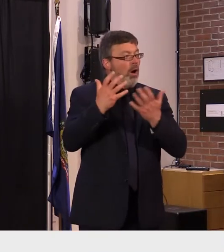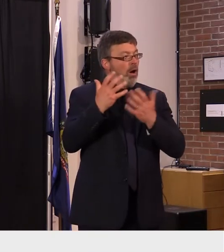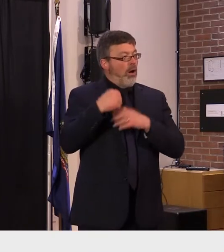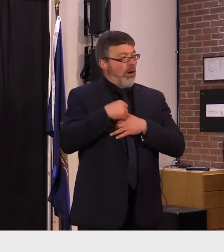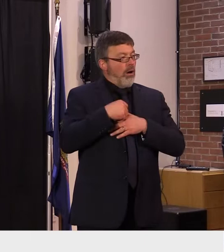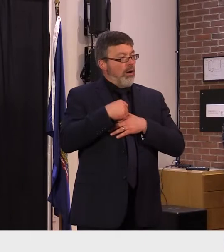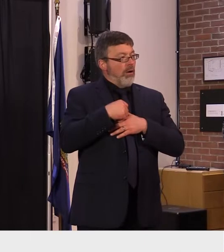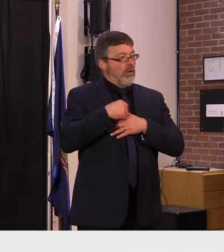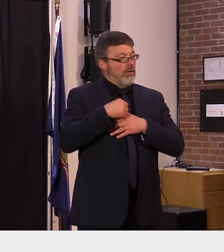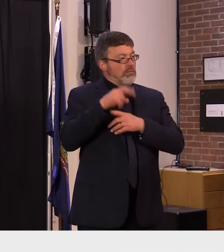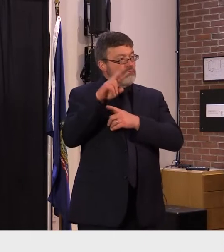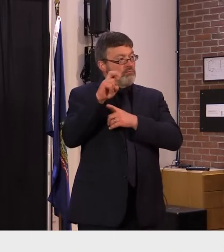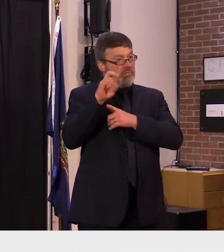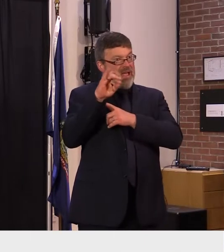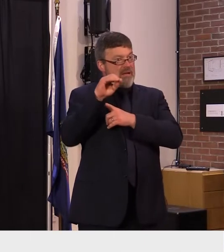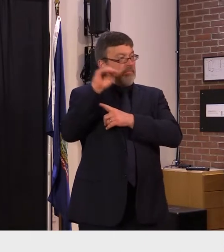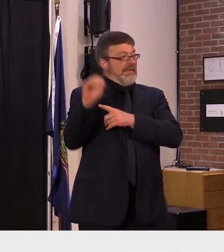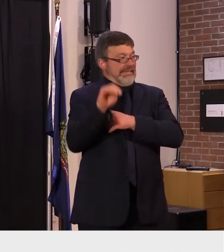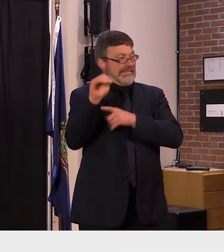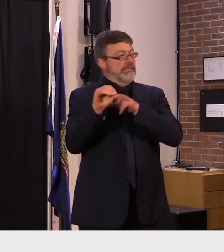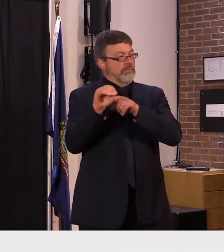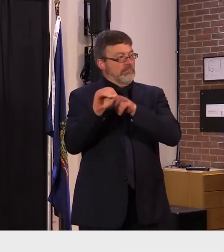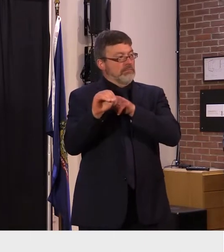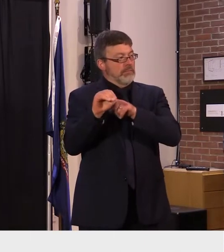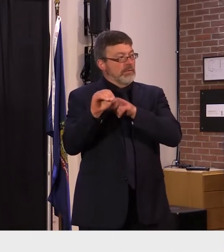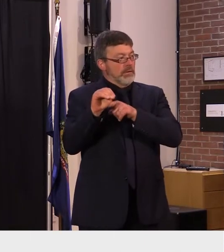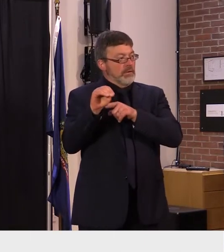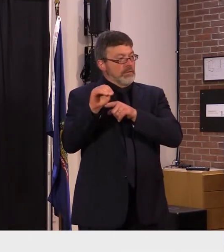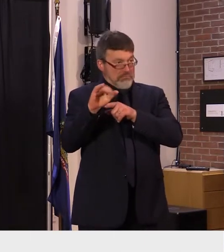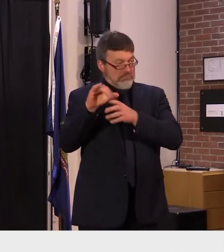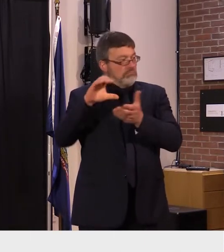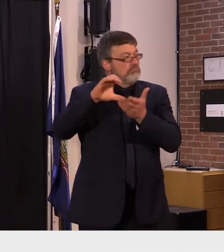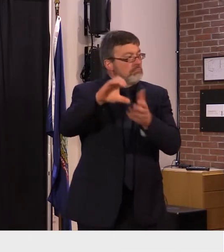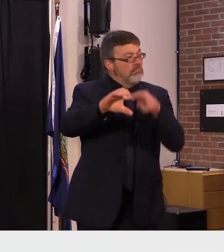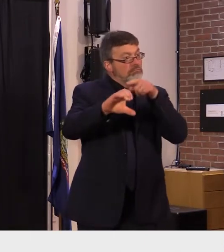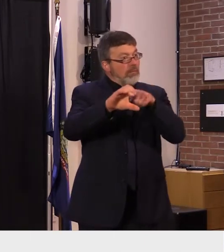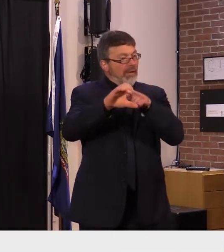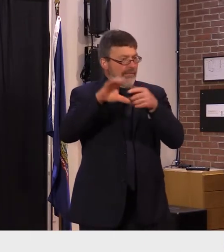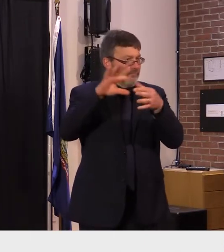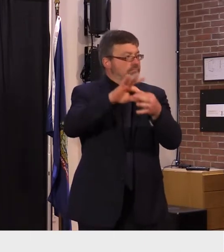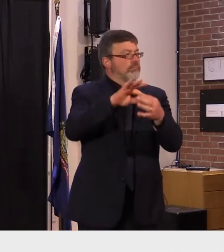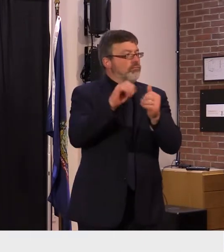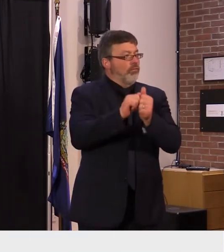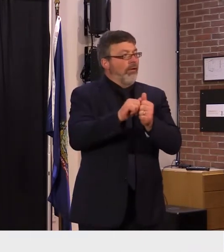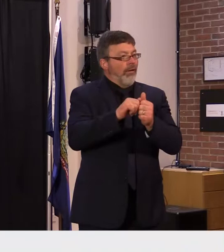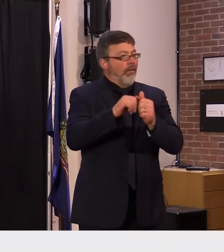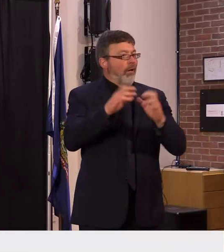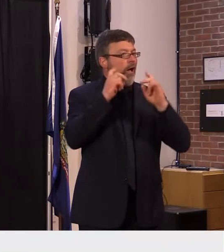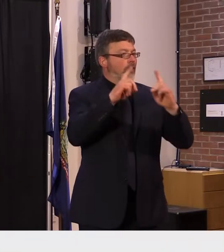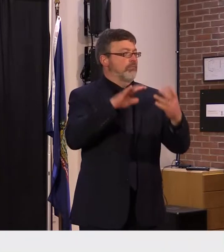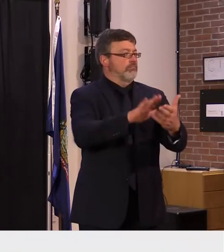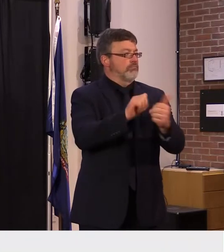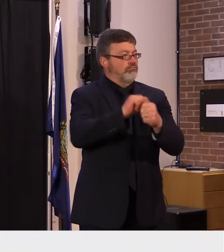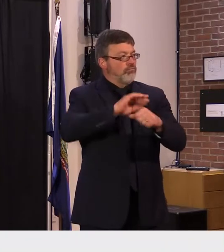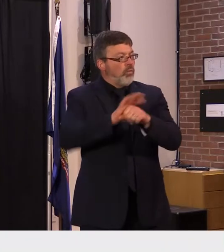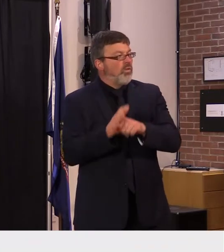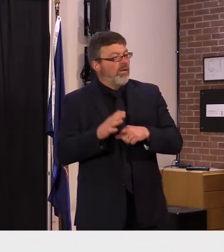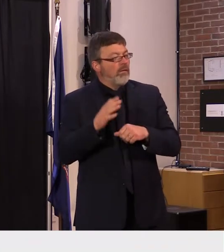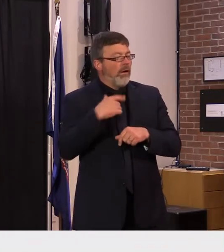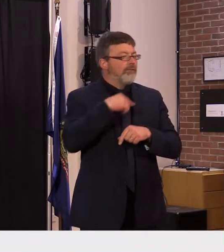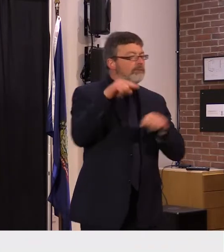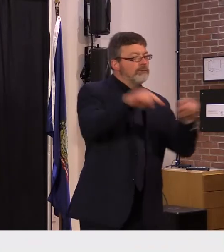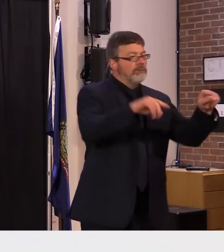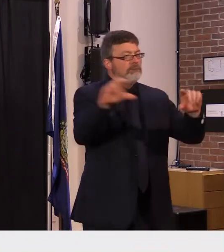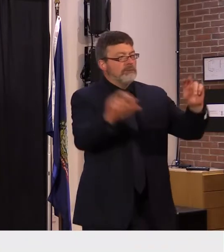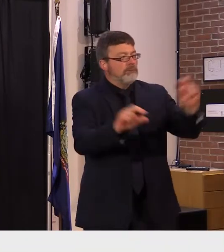about 280 million to fund our recovery efforts like the other federal dollars 10 percent of this funding of the 280